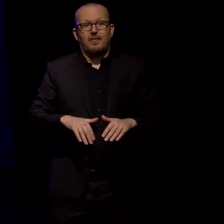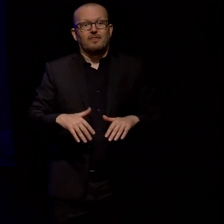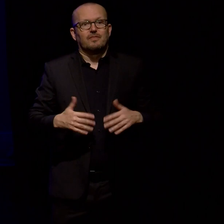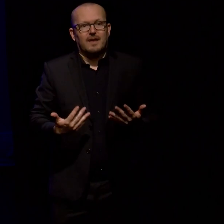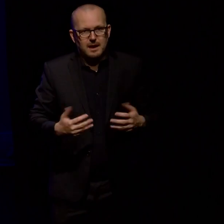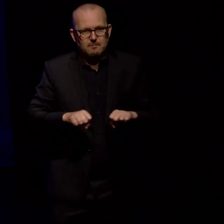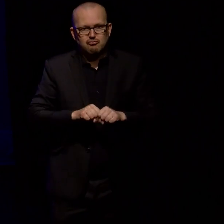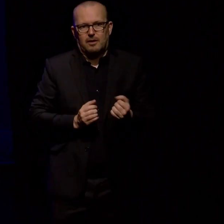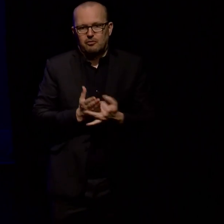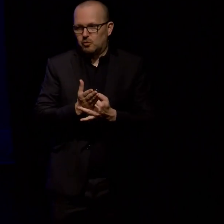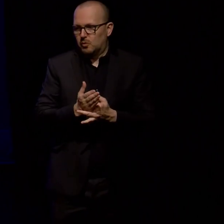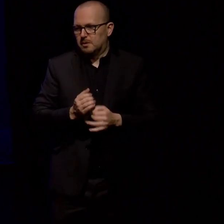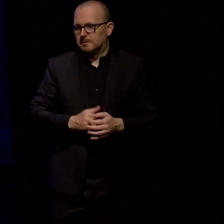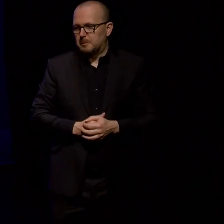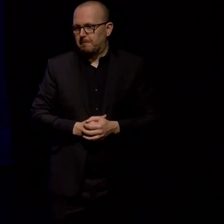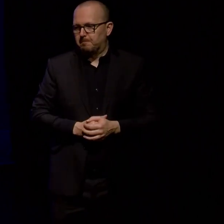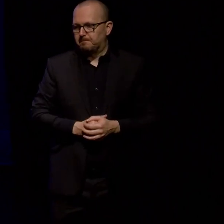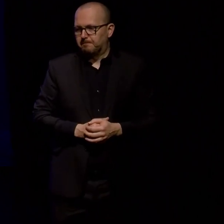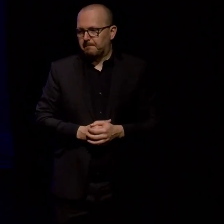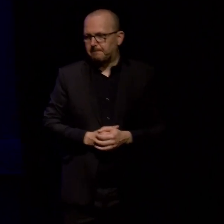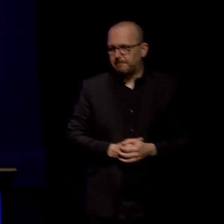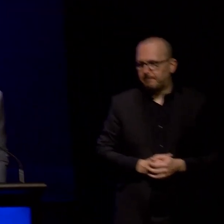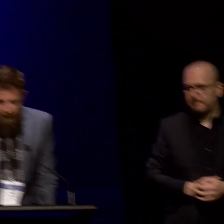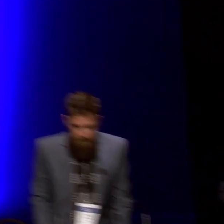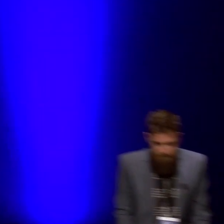this is where the stagnant water started to flow.